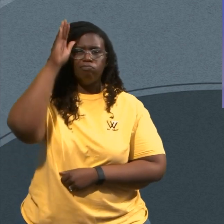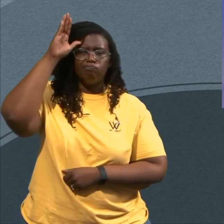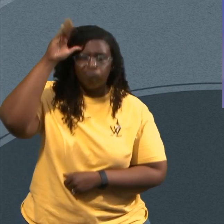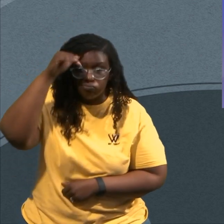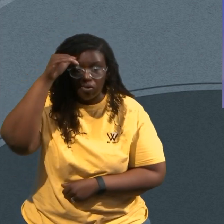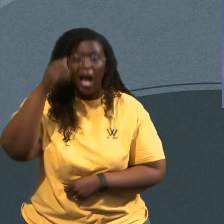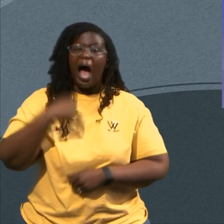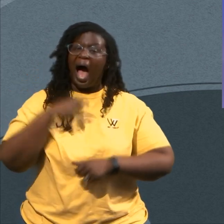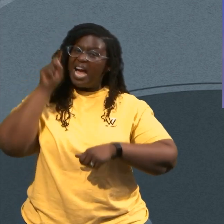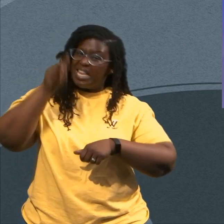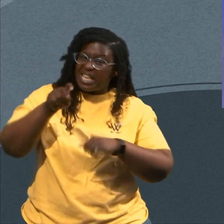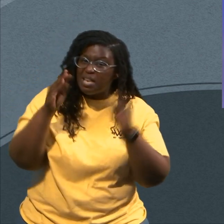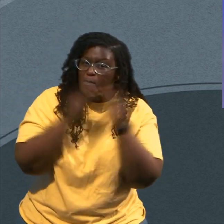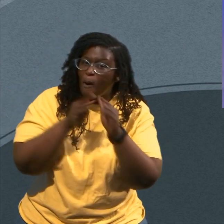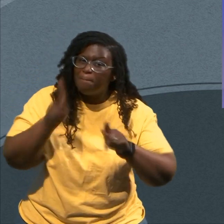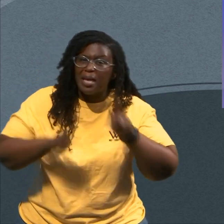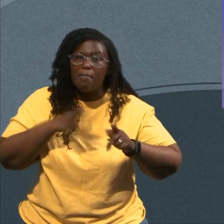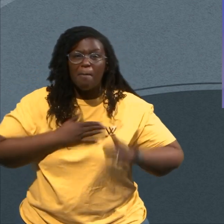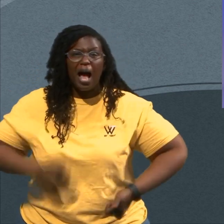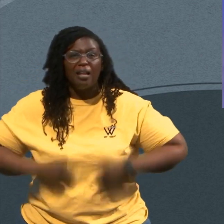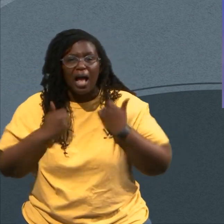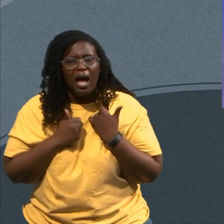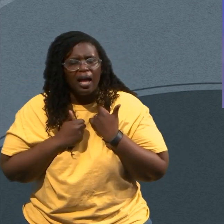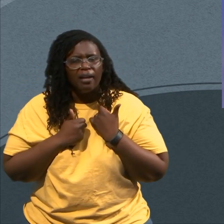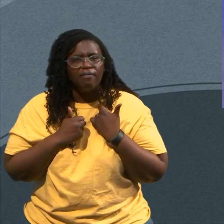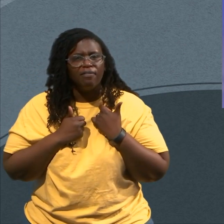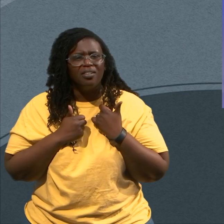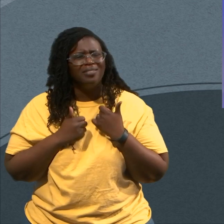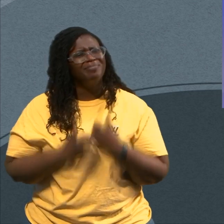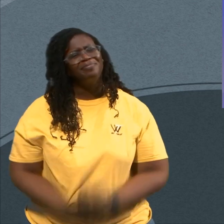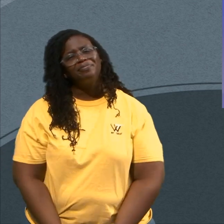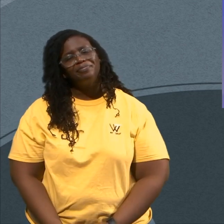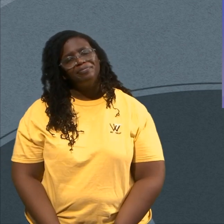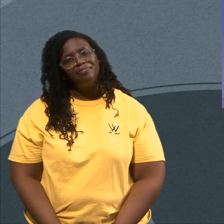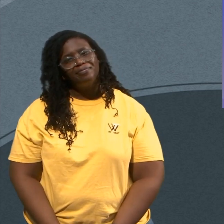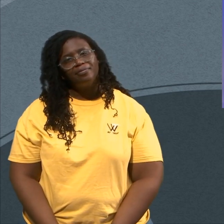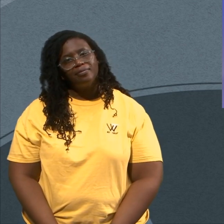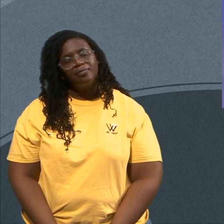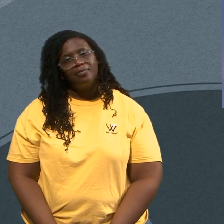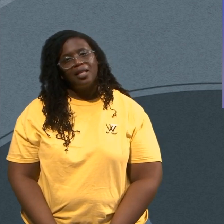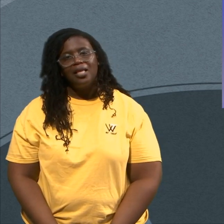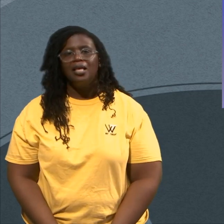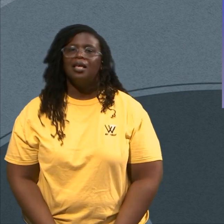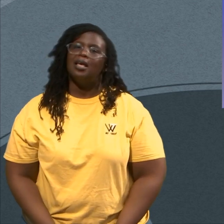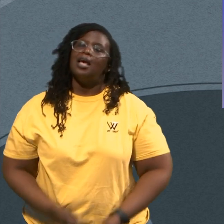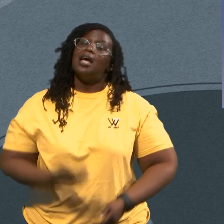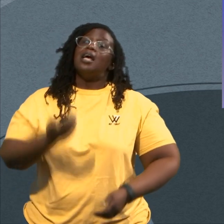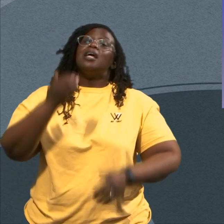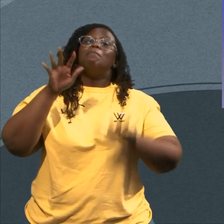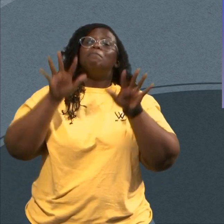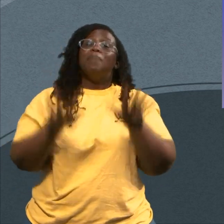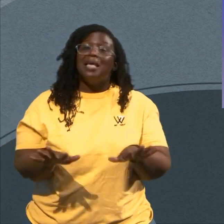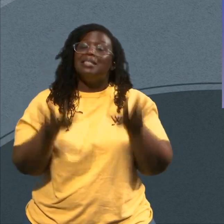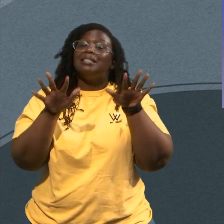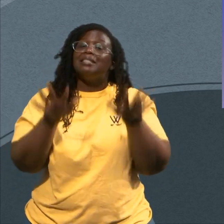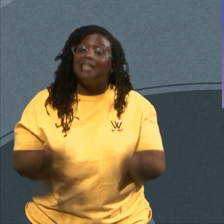How About I'm Don't Just Be Still And Know Cause Of My Stress Is I Have Another